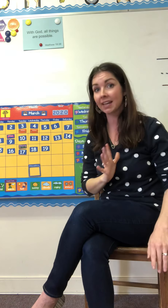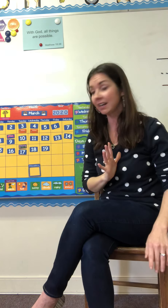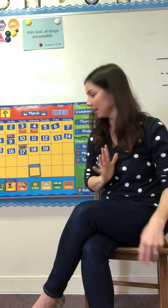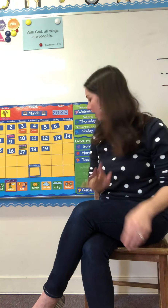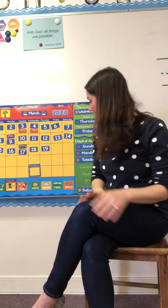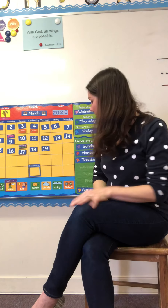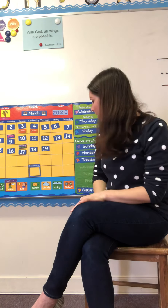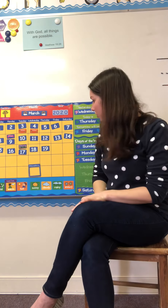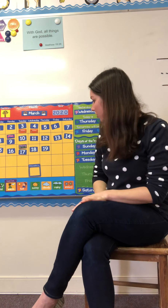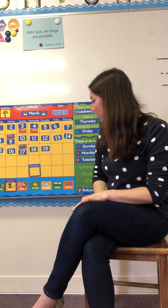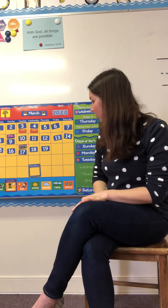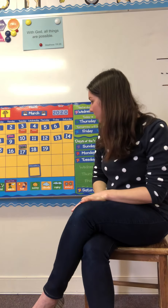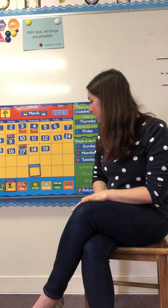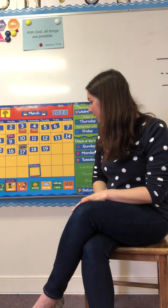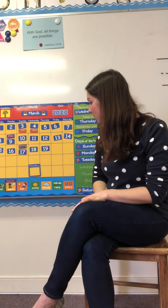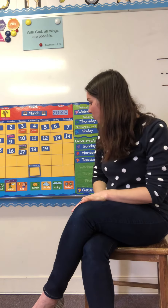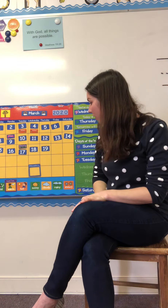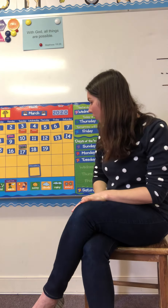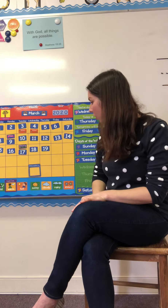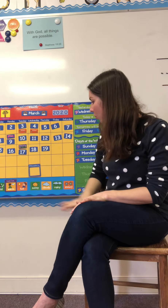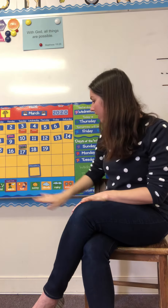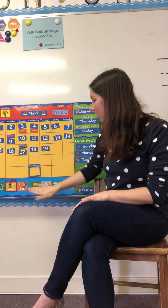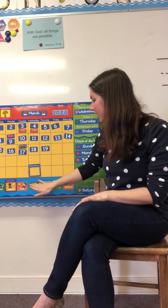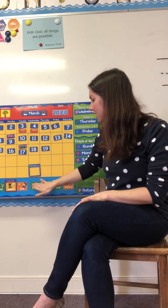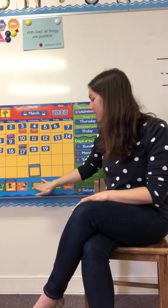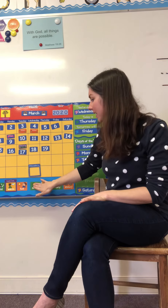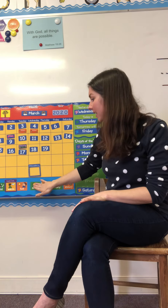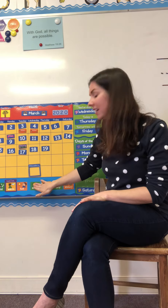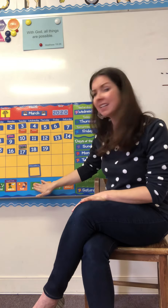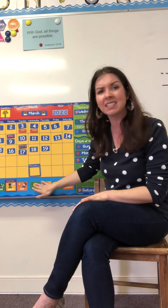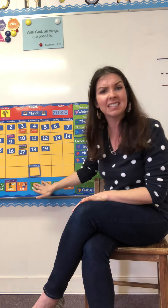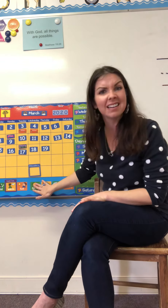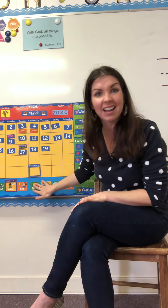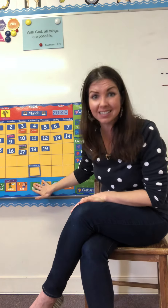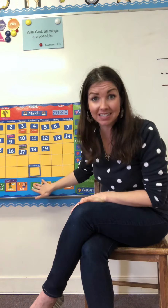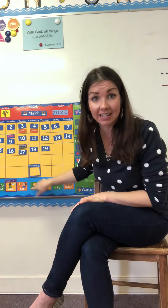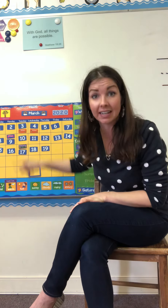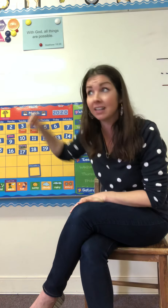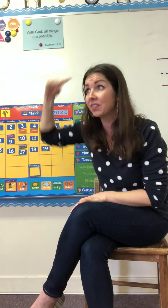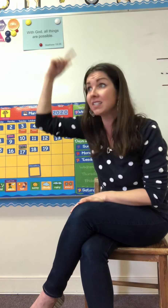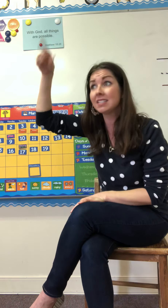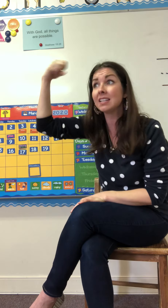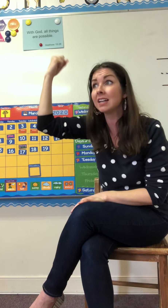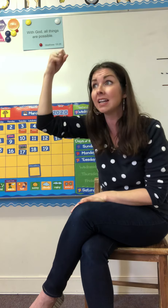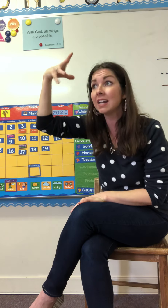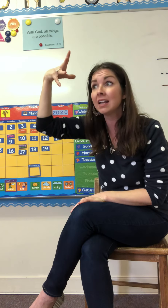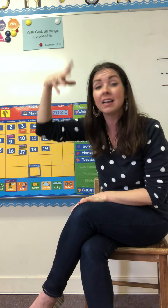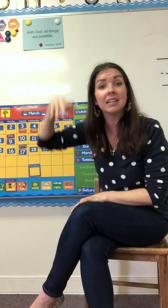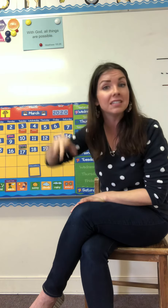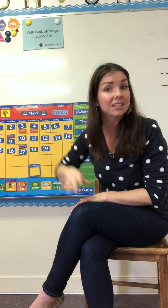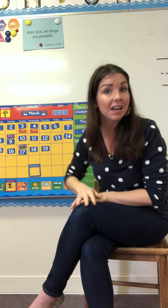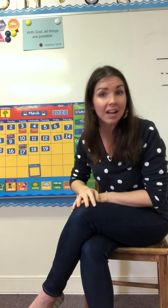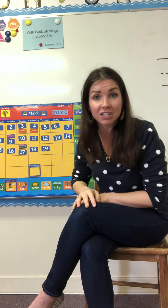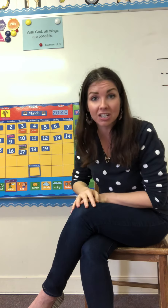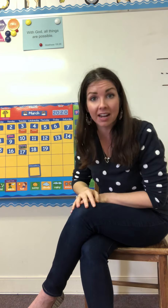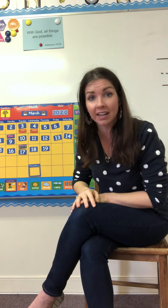so today's weather we already said it's not sunny the sun is not shining